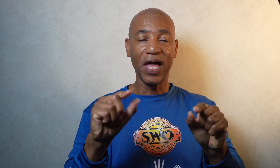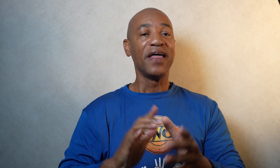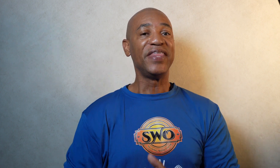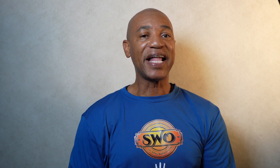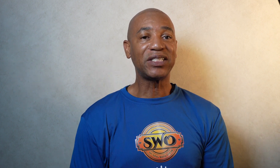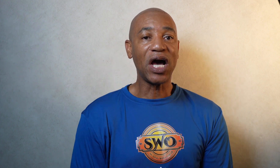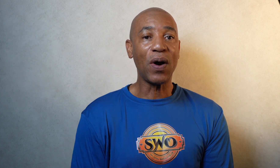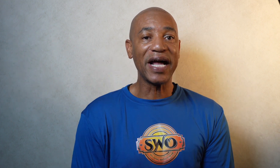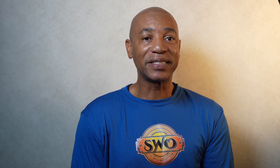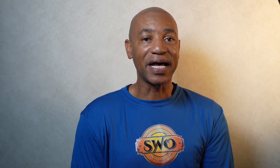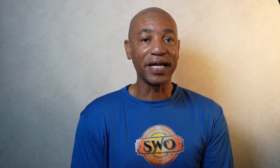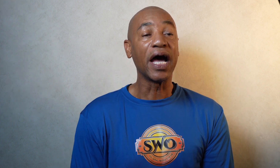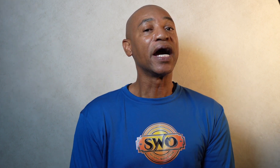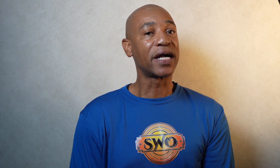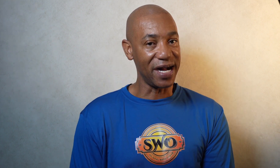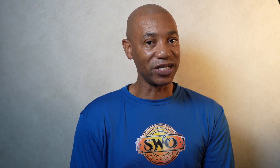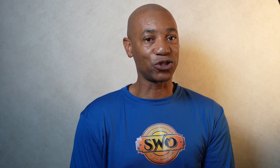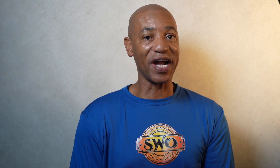That is how I sign contrast.